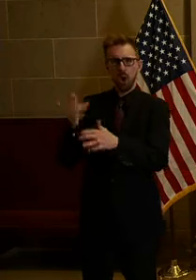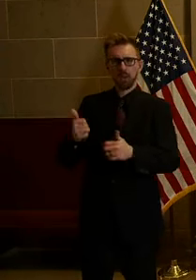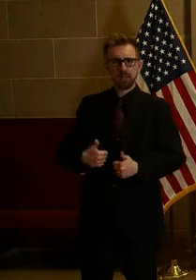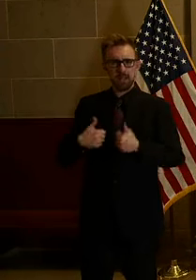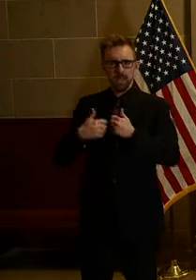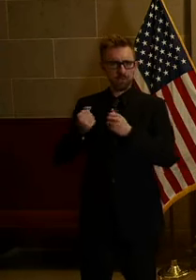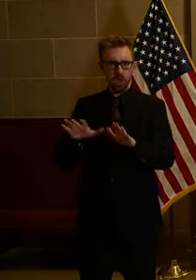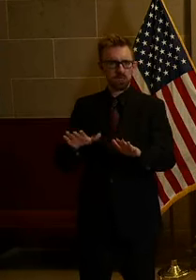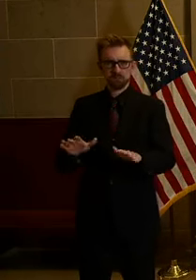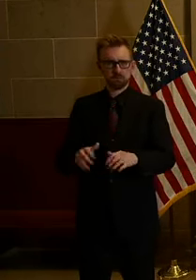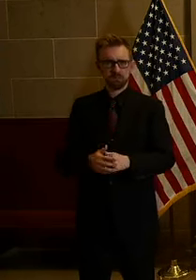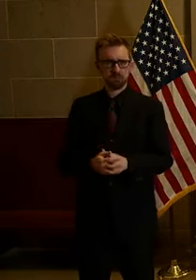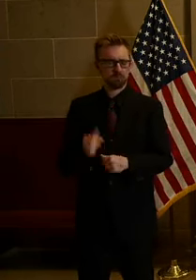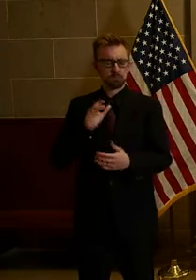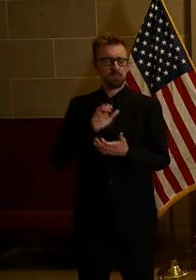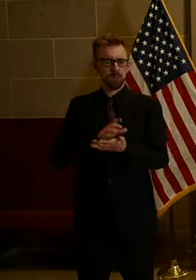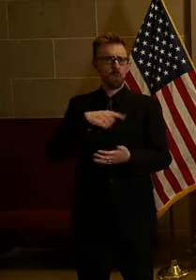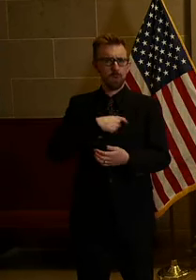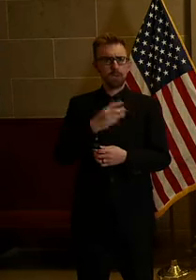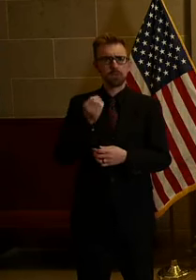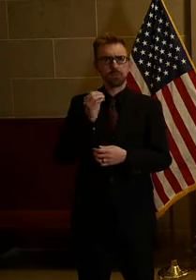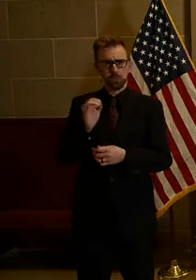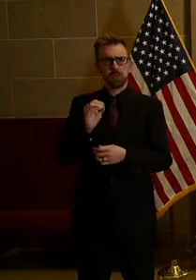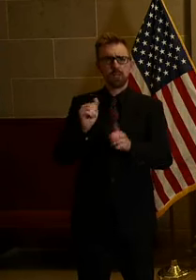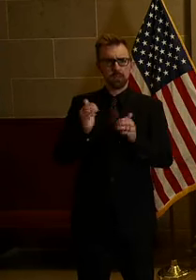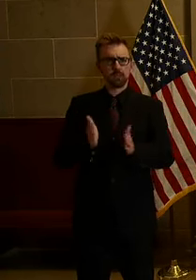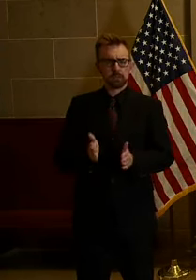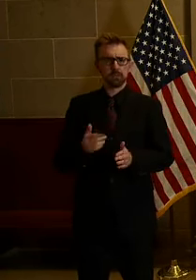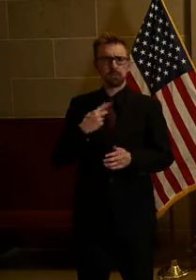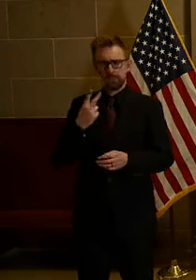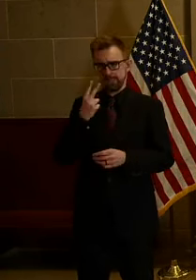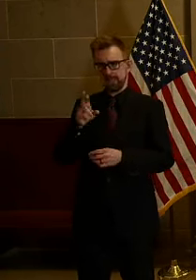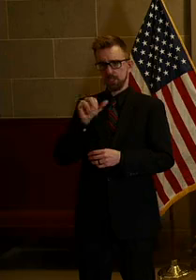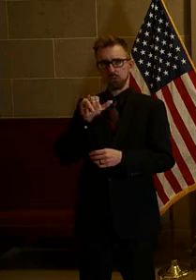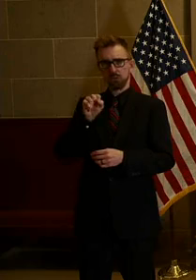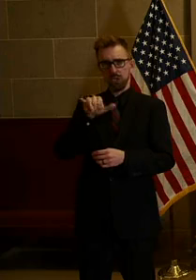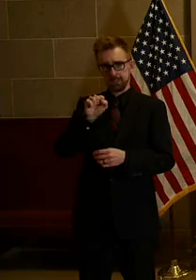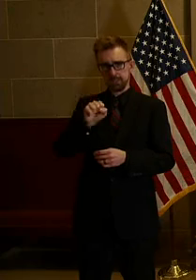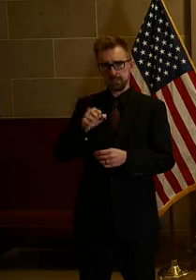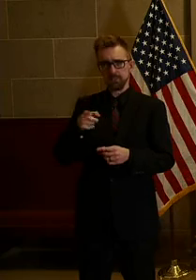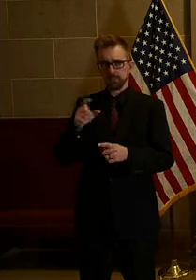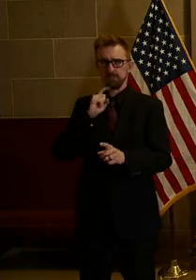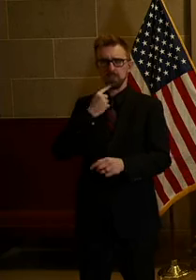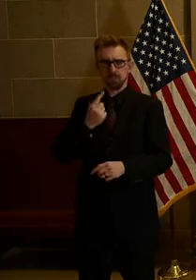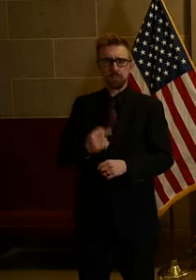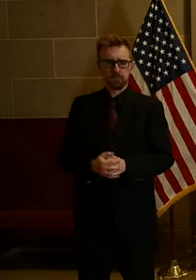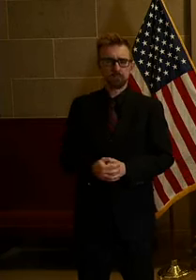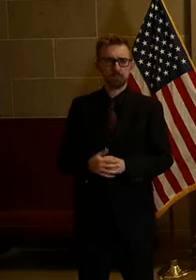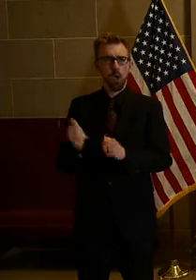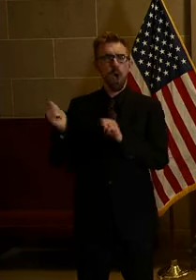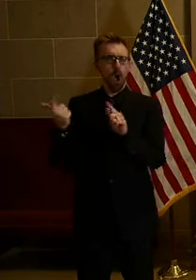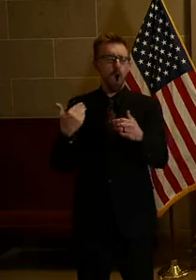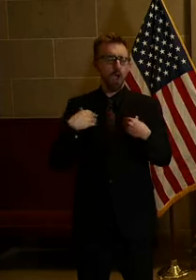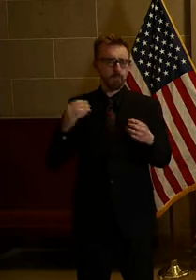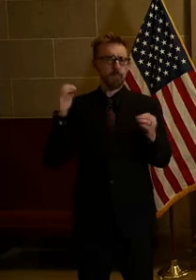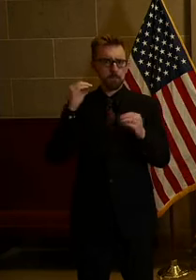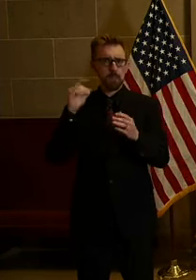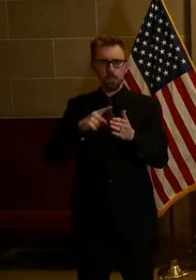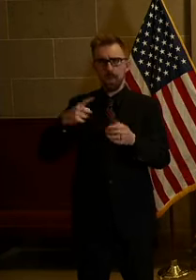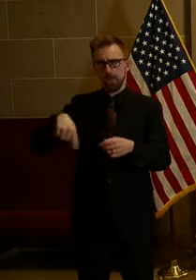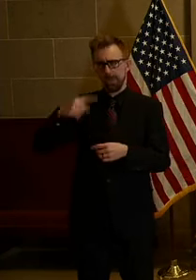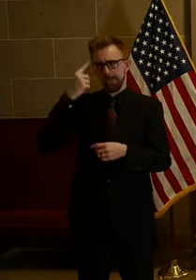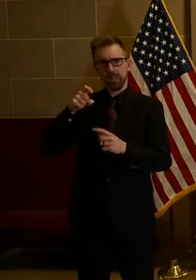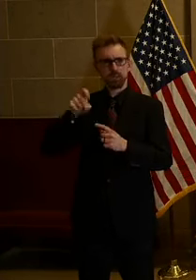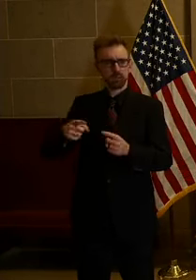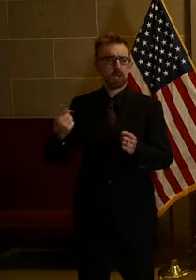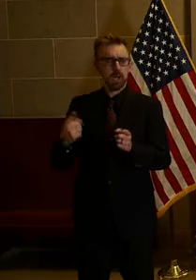Missourians understand what this crisis is. I think every Missourian understands that and everybody has an opinion of what they think should